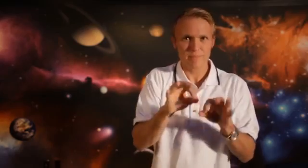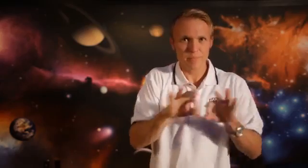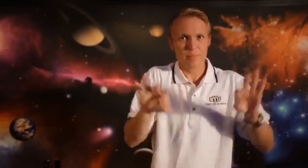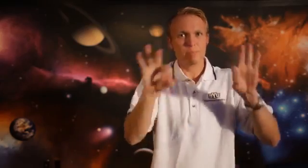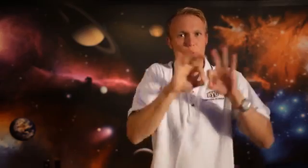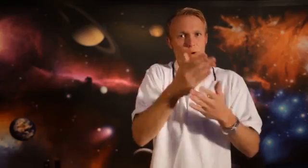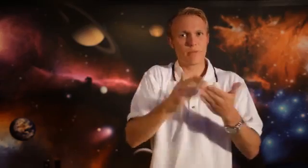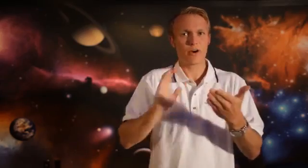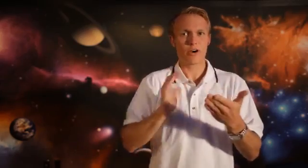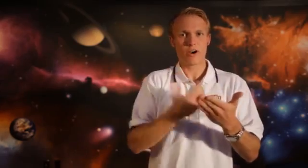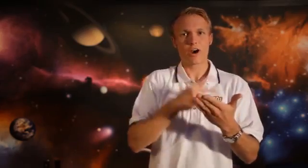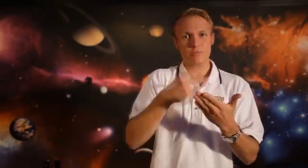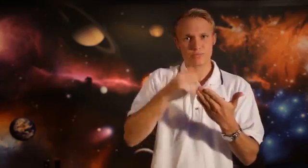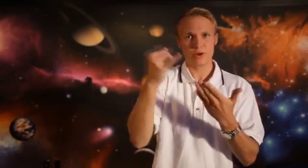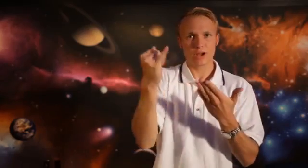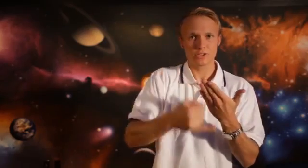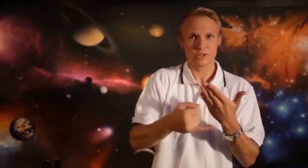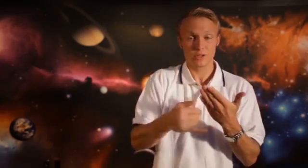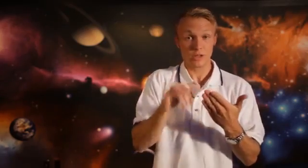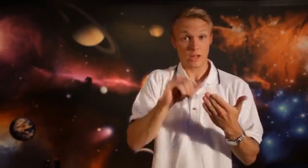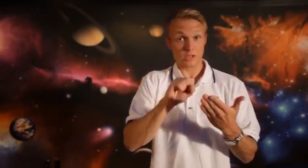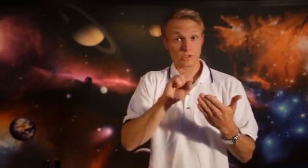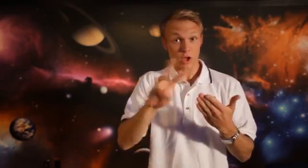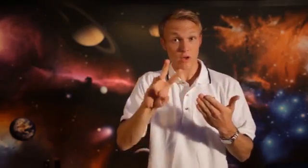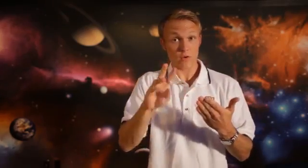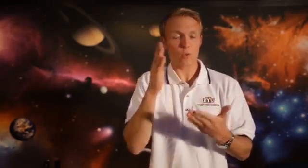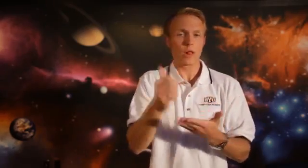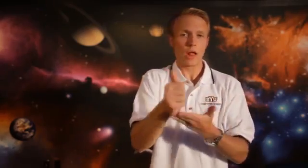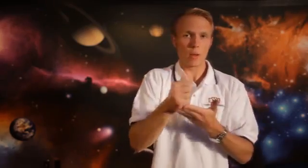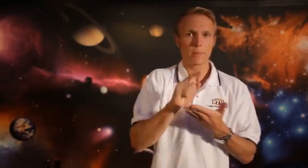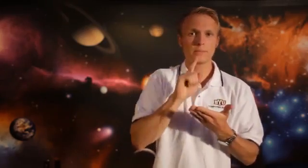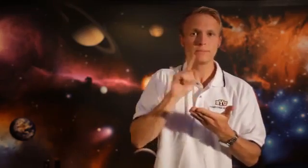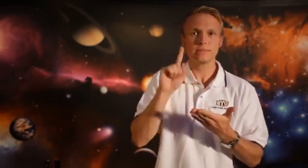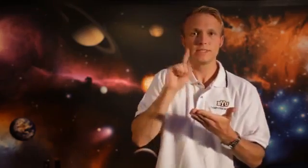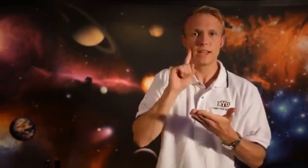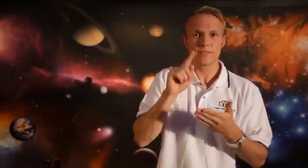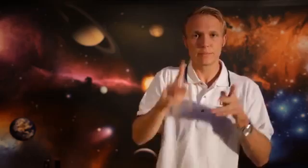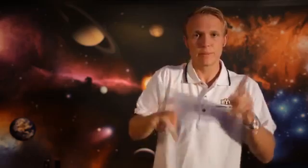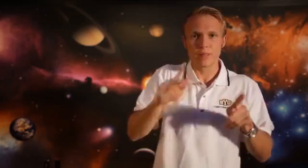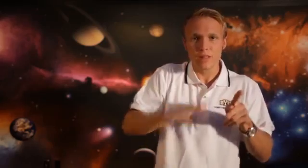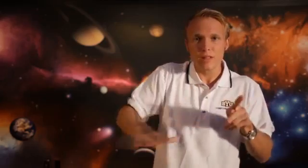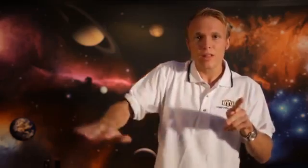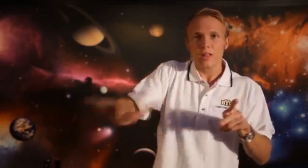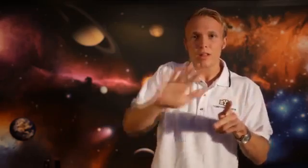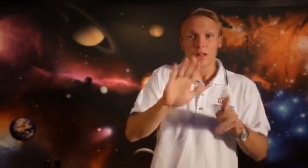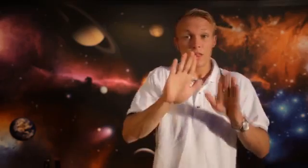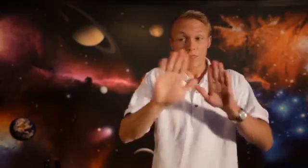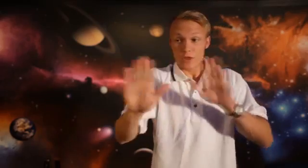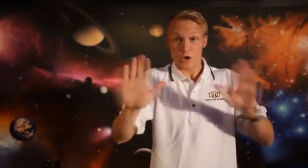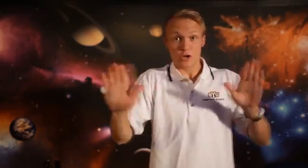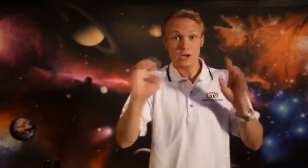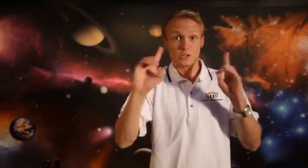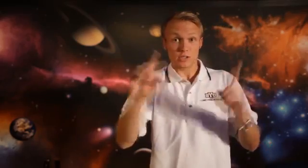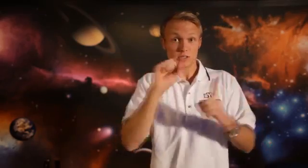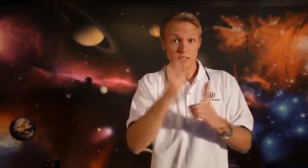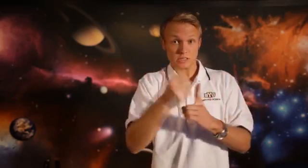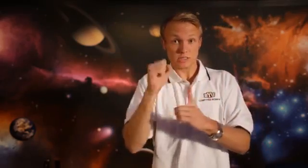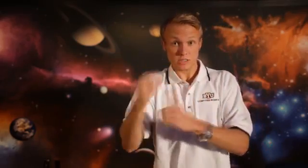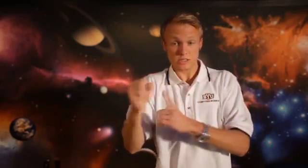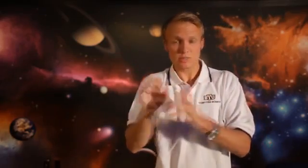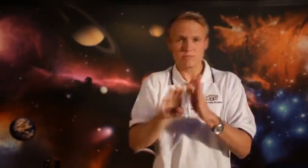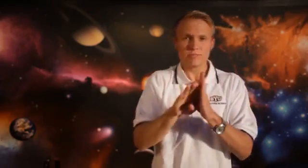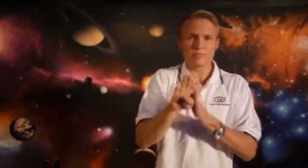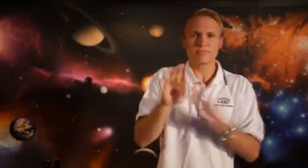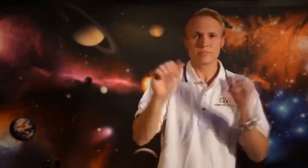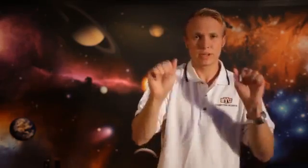of our project is the development of software. The software will help deaf people improve their educational settings.